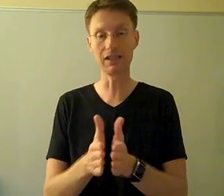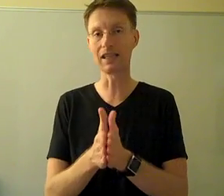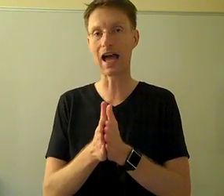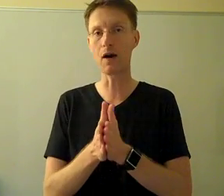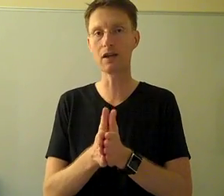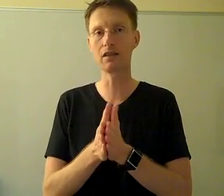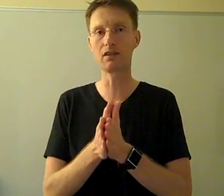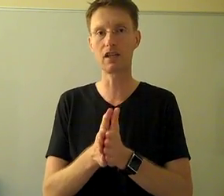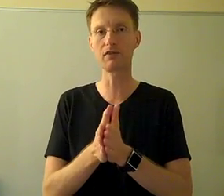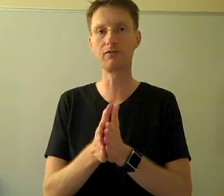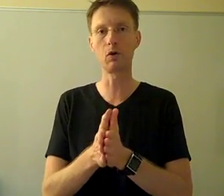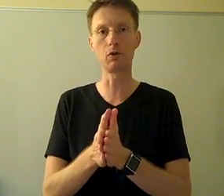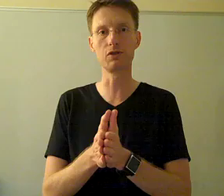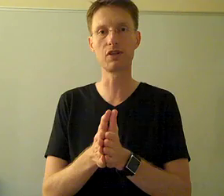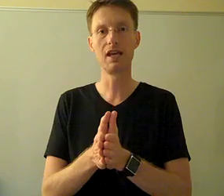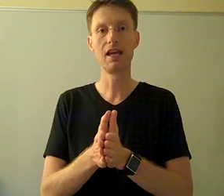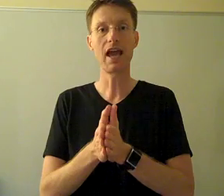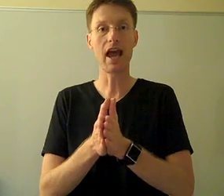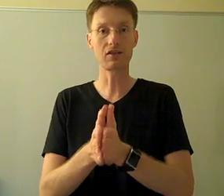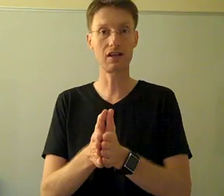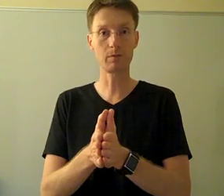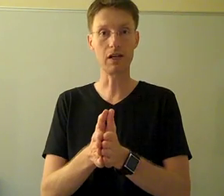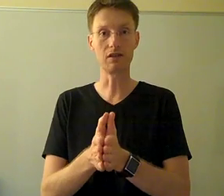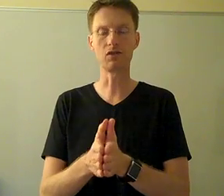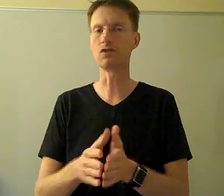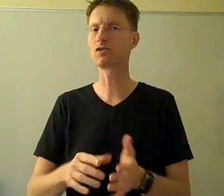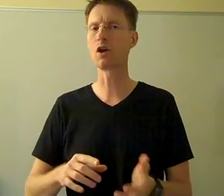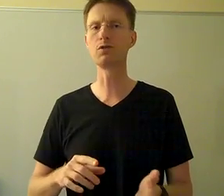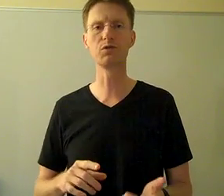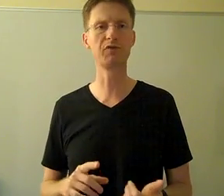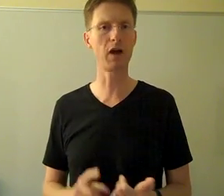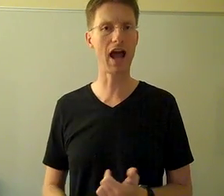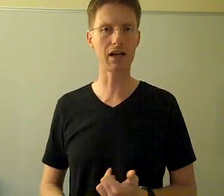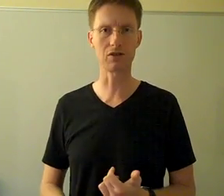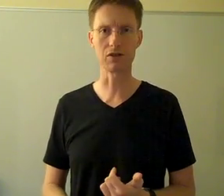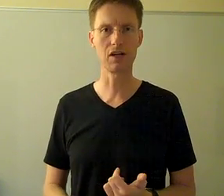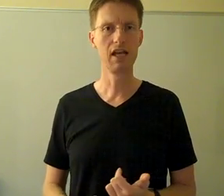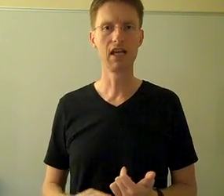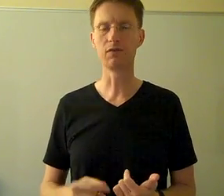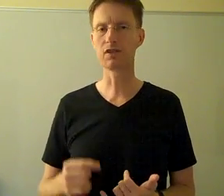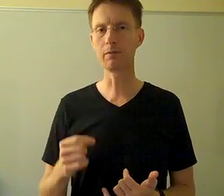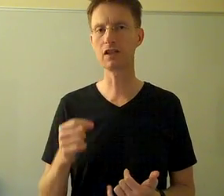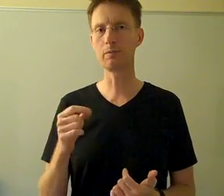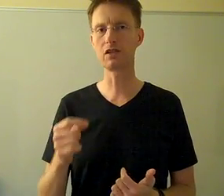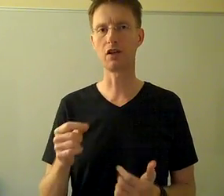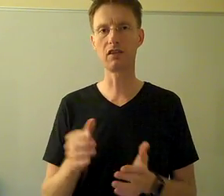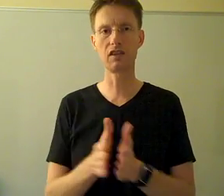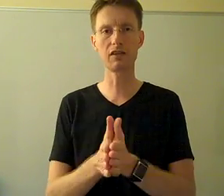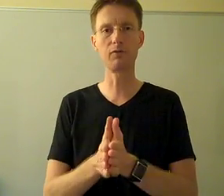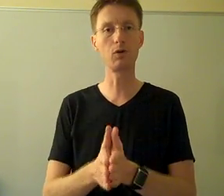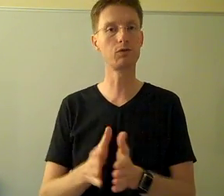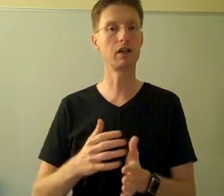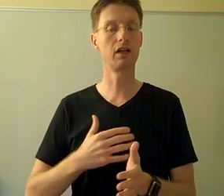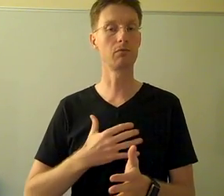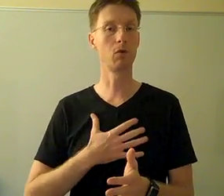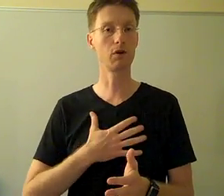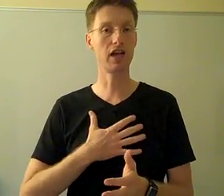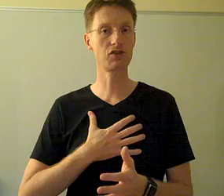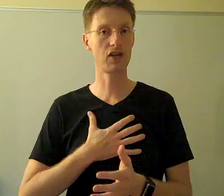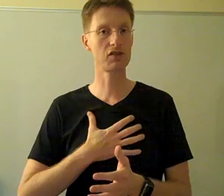allowing the thick folds as they speak. This is so true for actors. If somebody speaks on thick folds, we're going to hear more of that chest